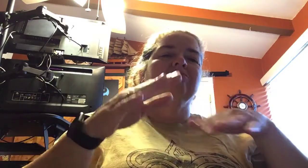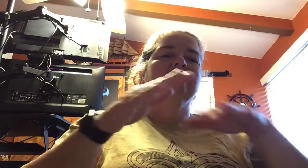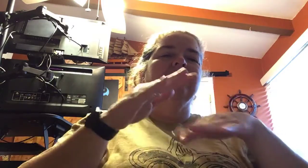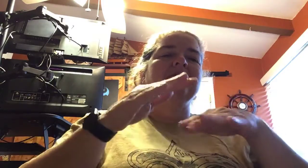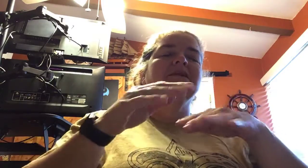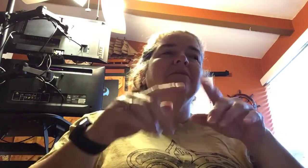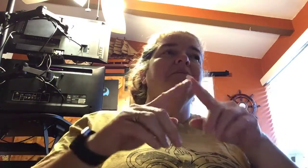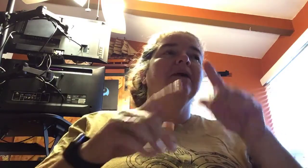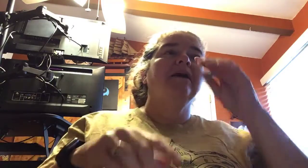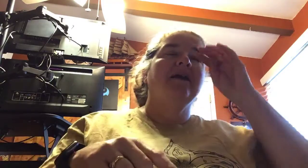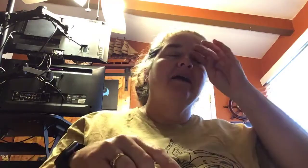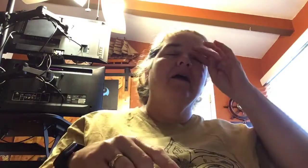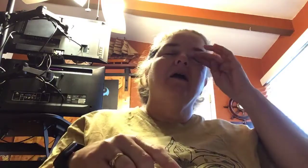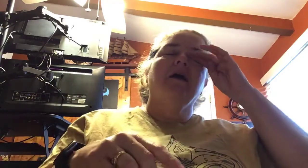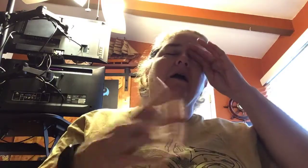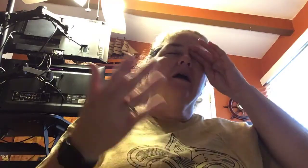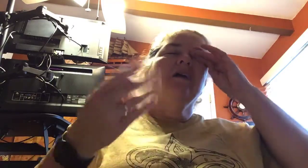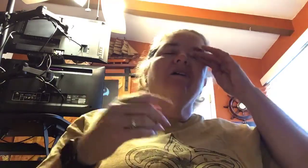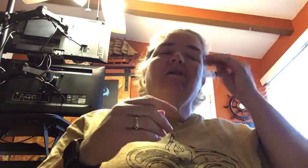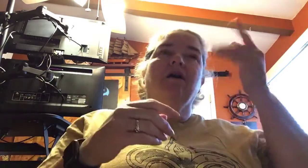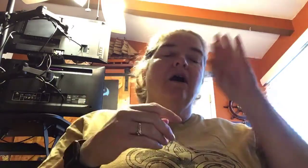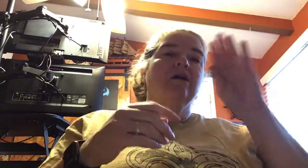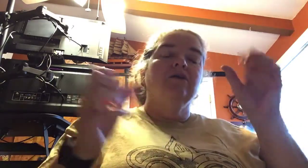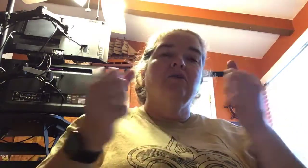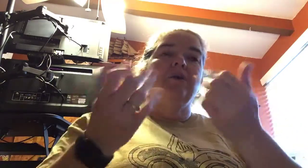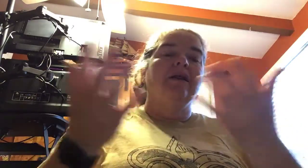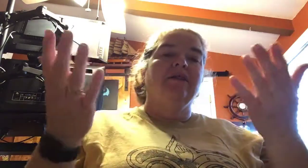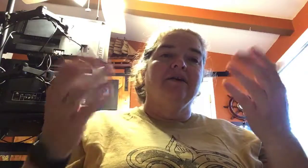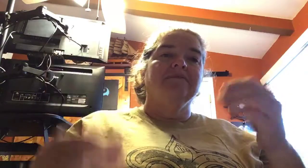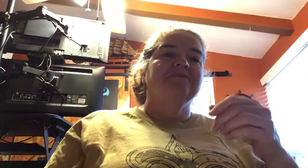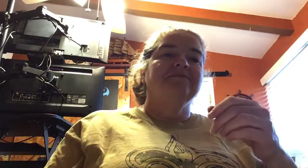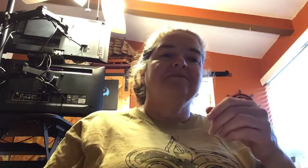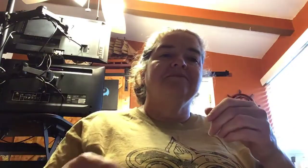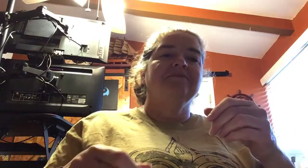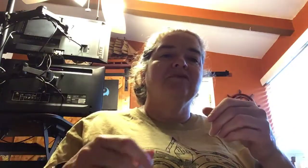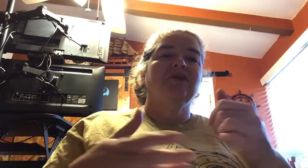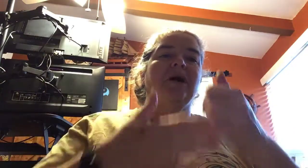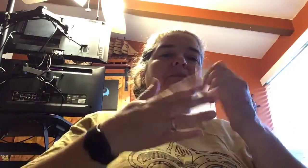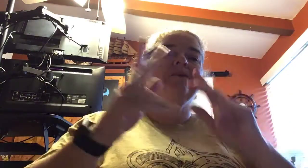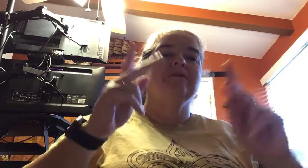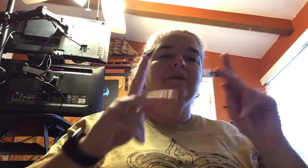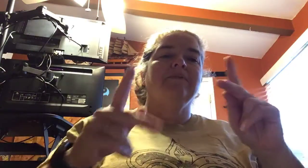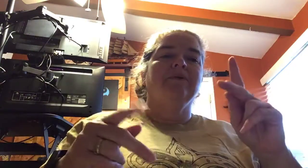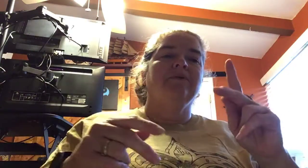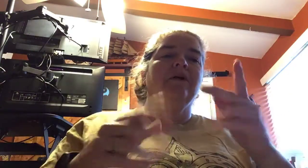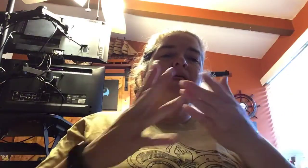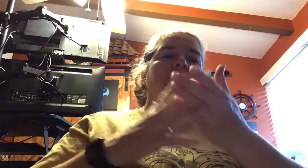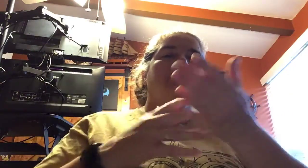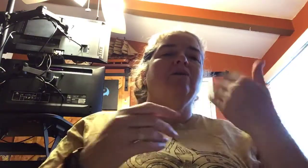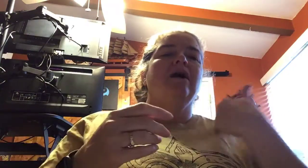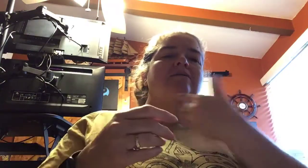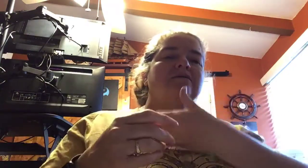basis. But, you know, God can do anything to help these people through us.